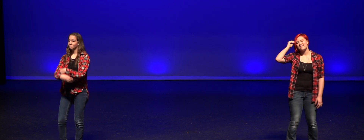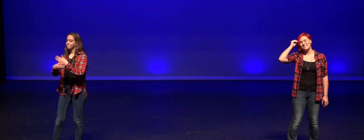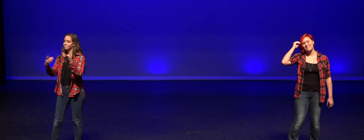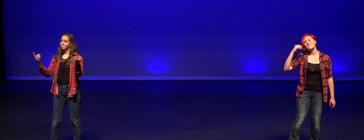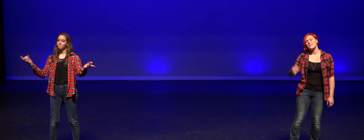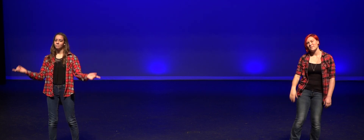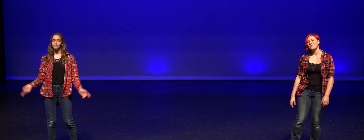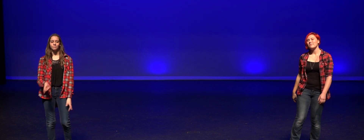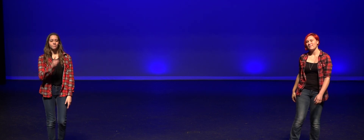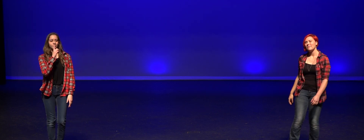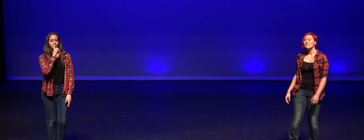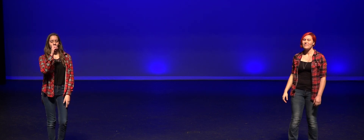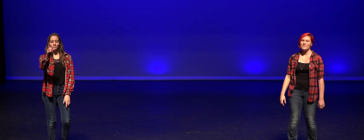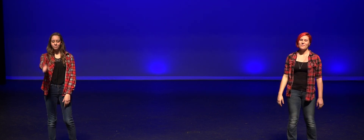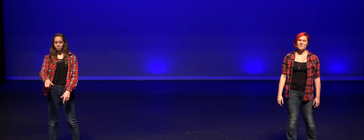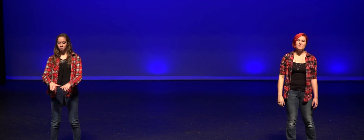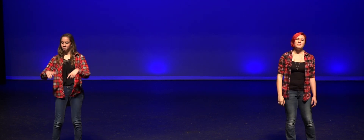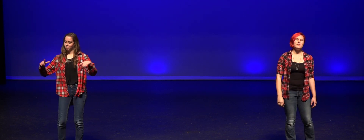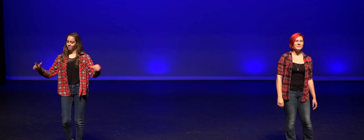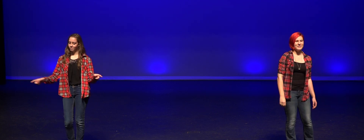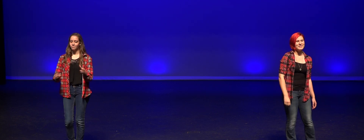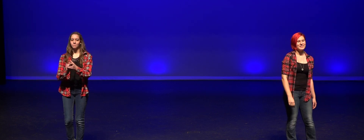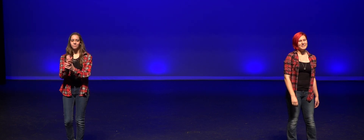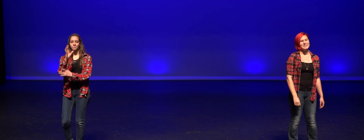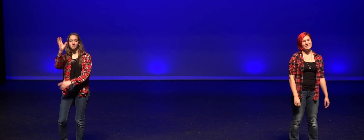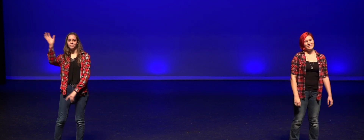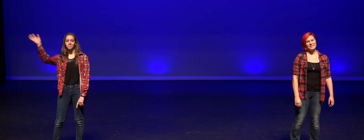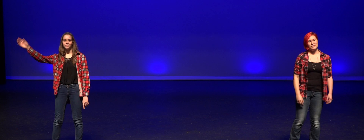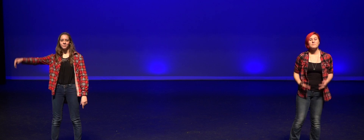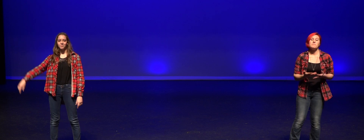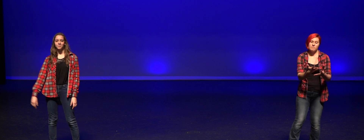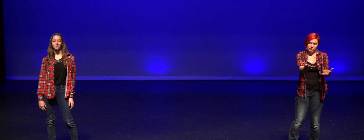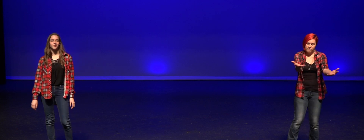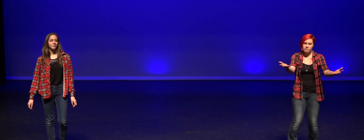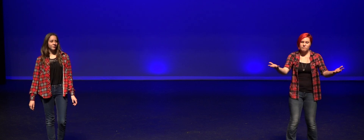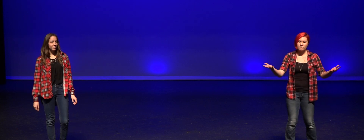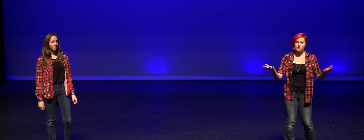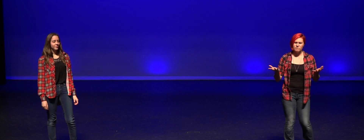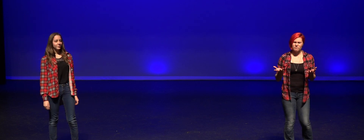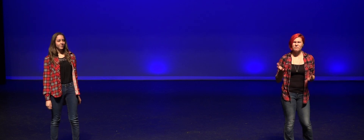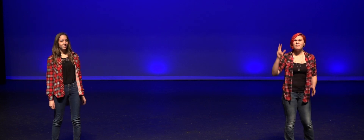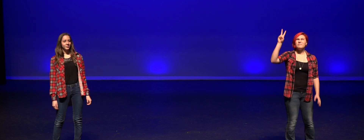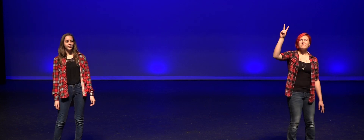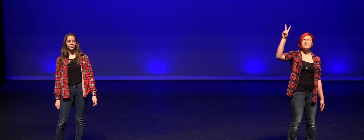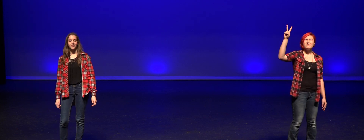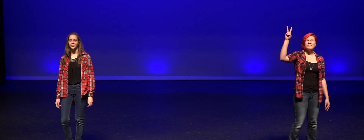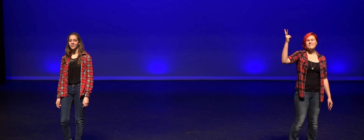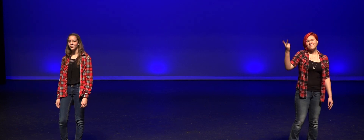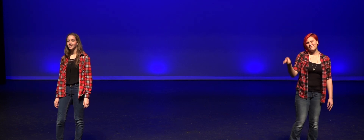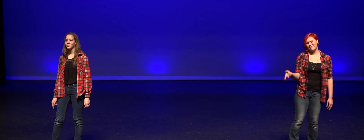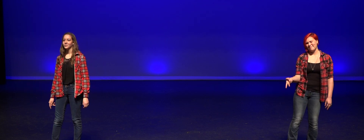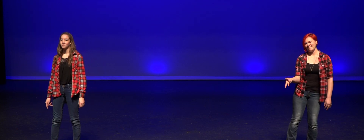Everybody's talking about exponential growth And the star market crashing in their